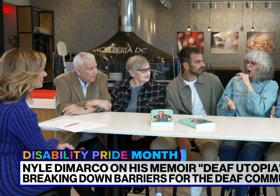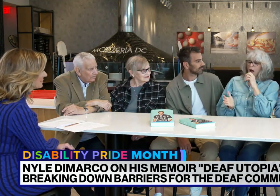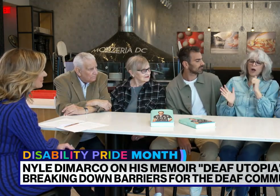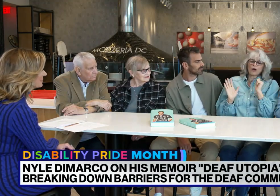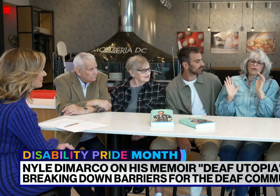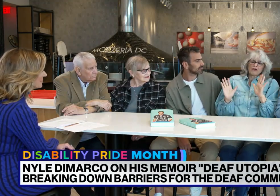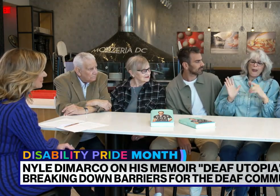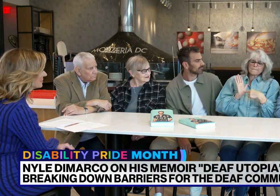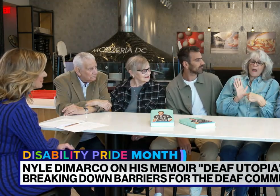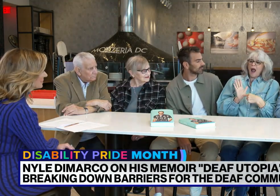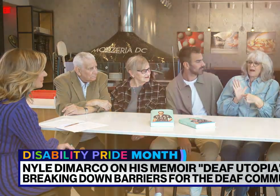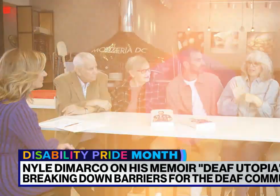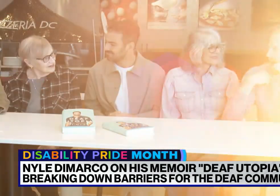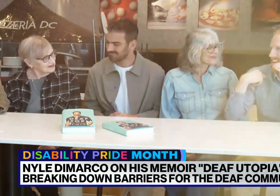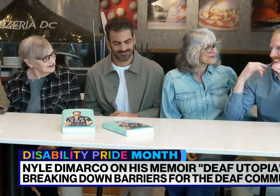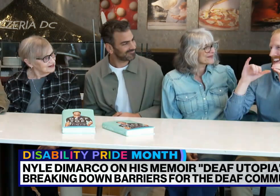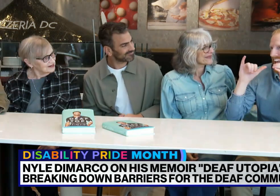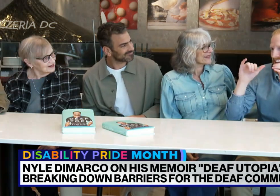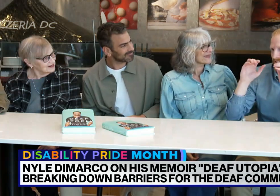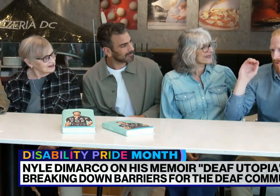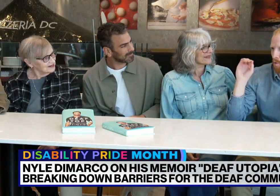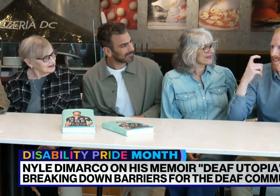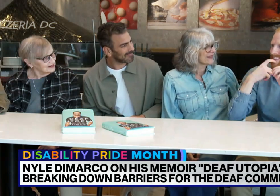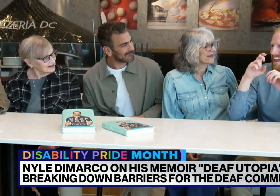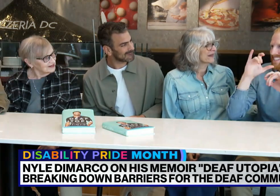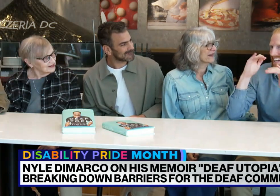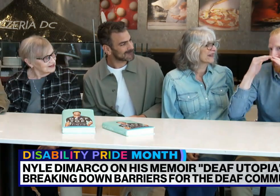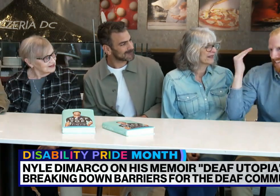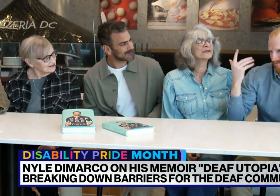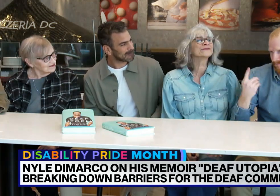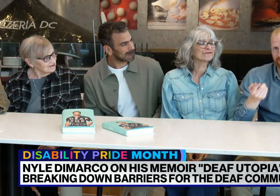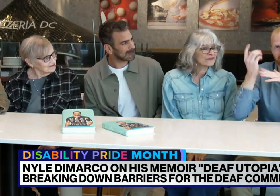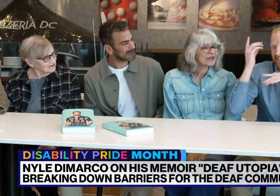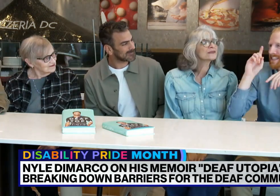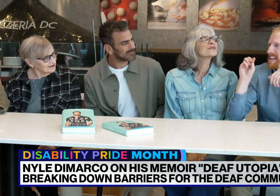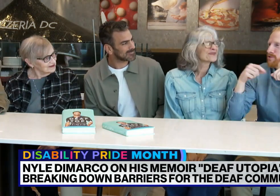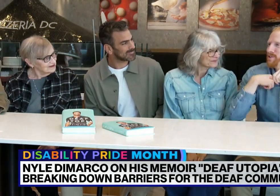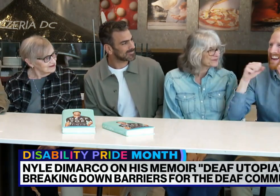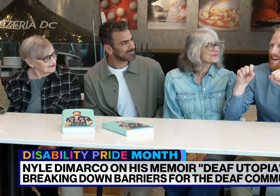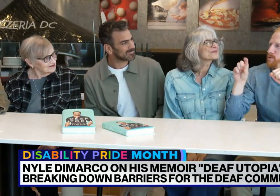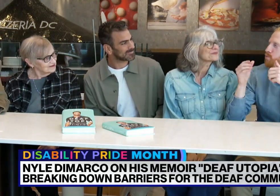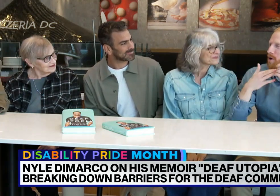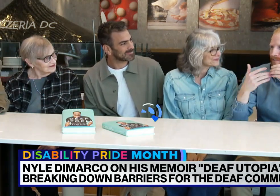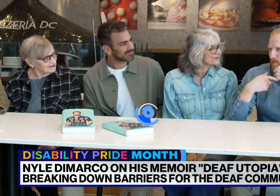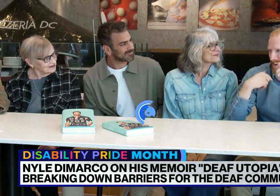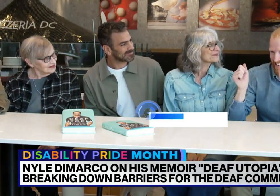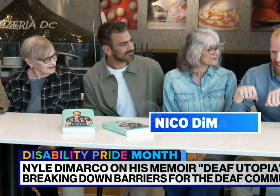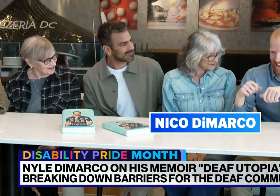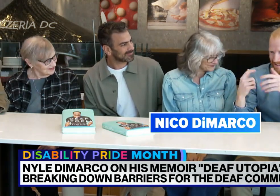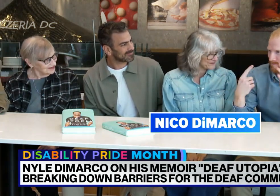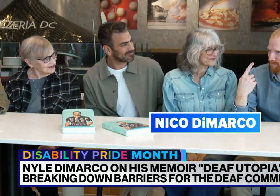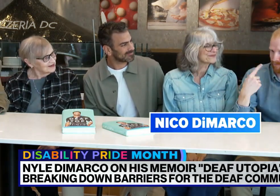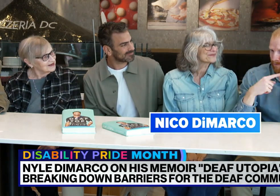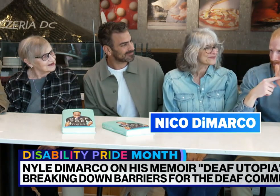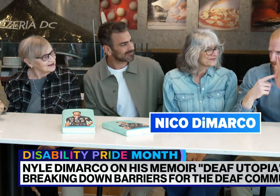American Sign Language. She taught us, you know, that there was no glass ceiling, that we could do whatever we wanted.